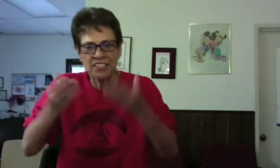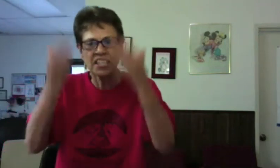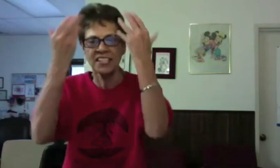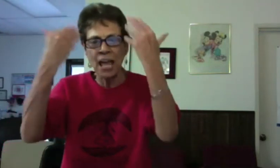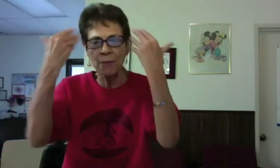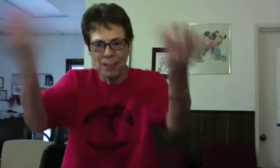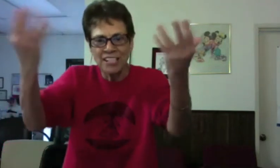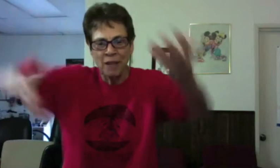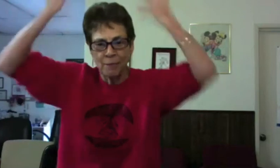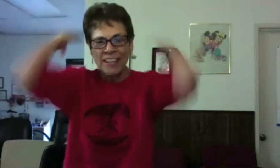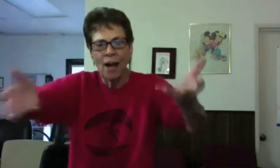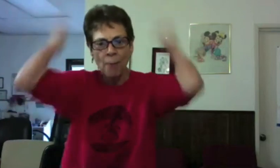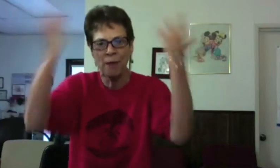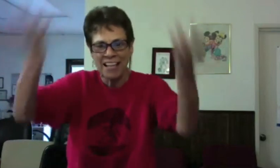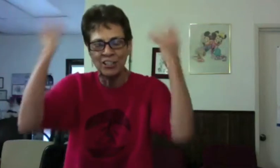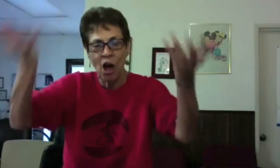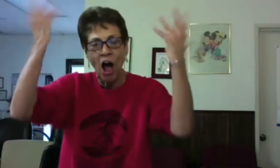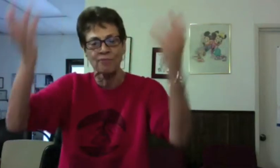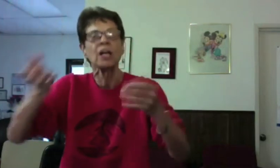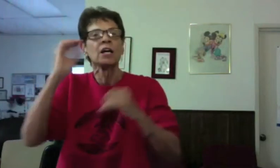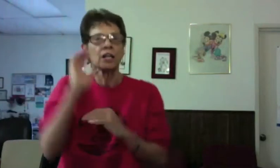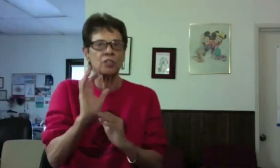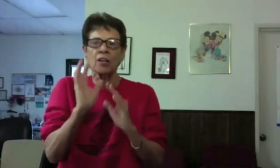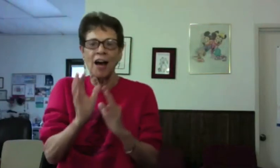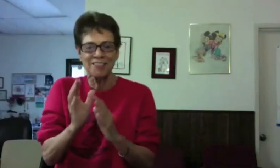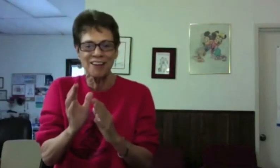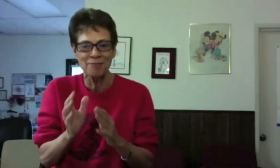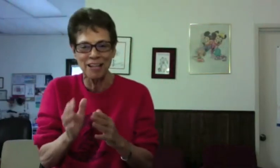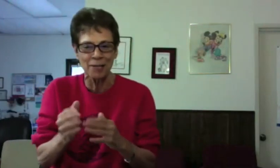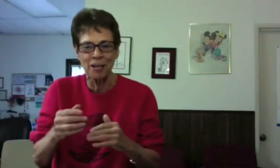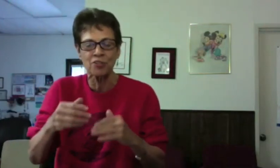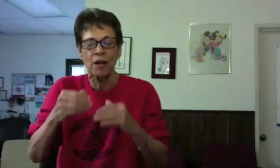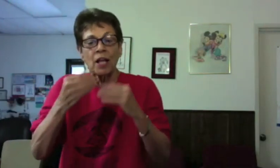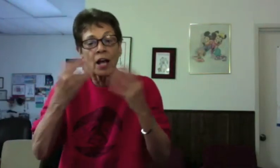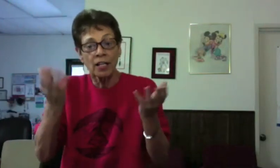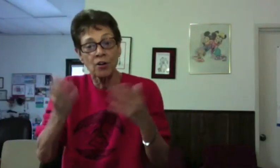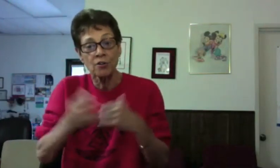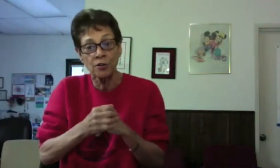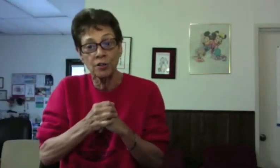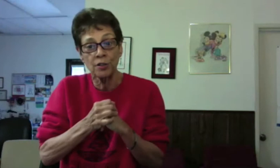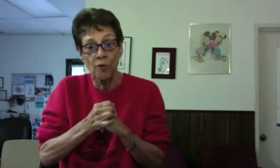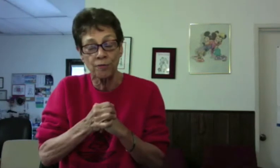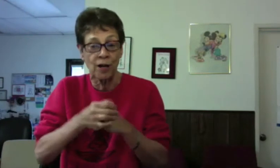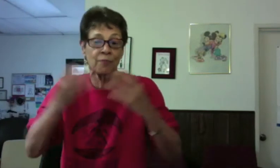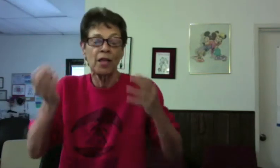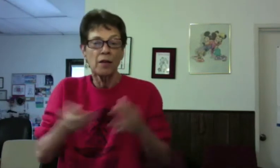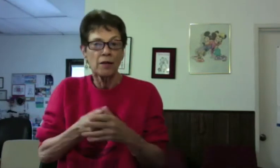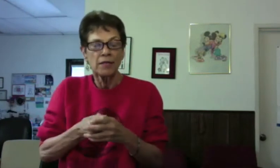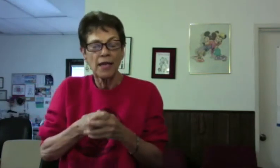the same placement, but now I'm pissed off! Because a lot of time in animation, a character could go from, yeah,